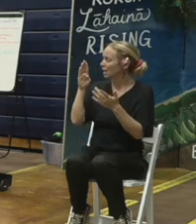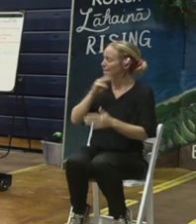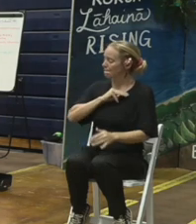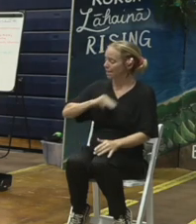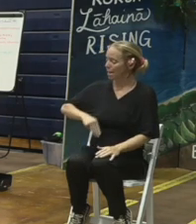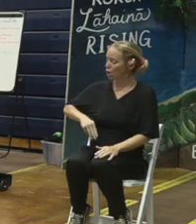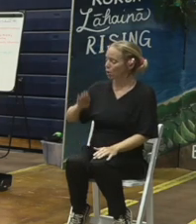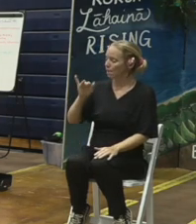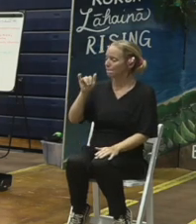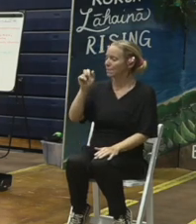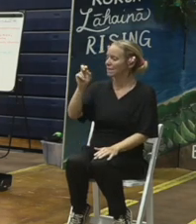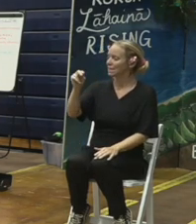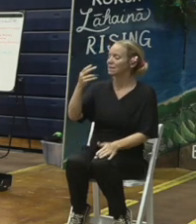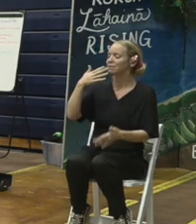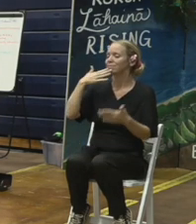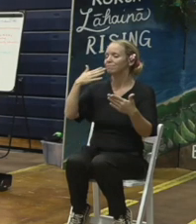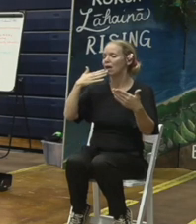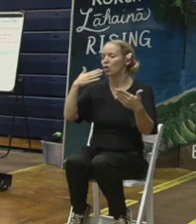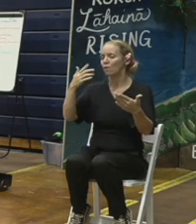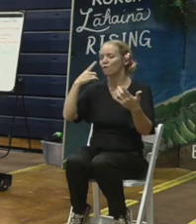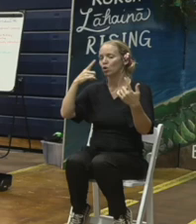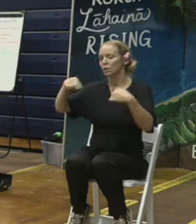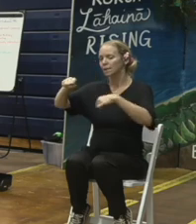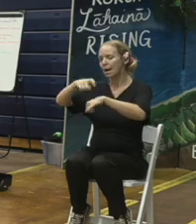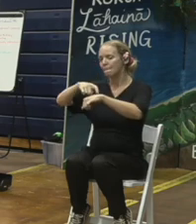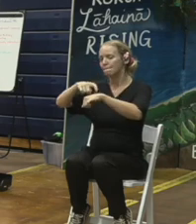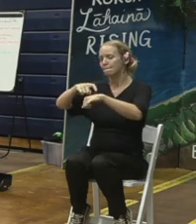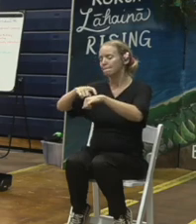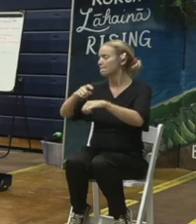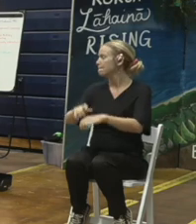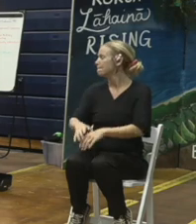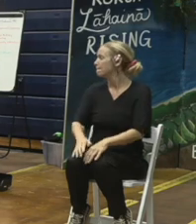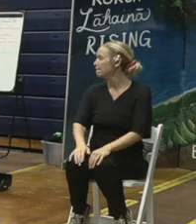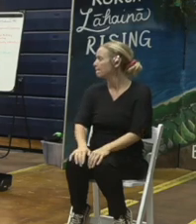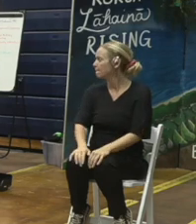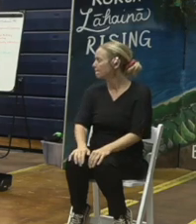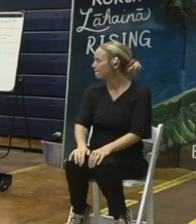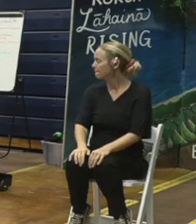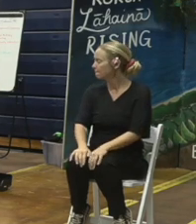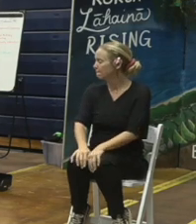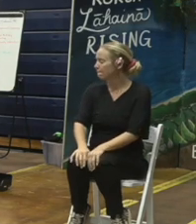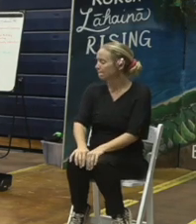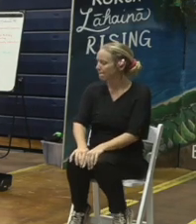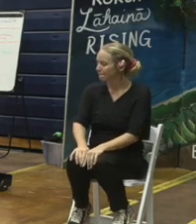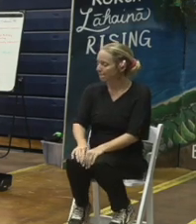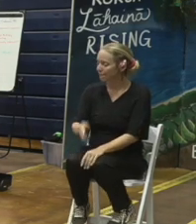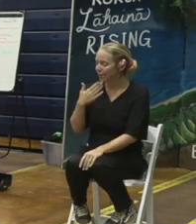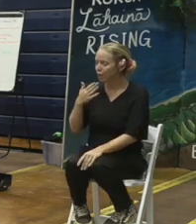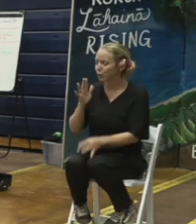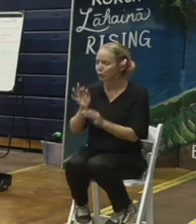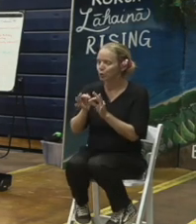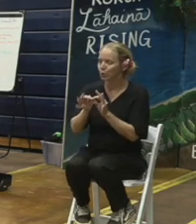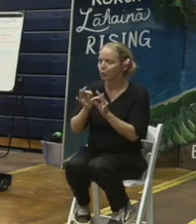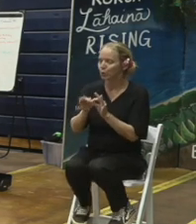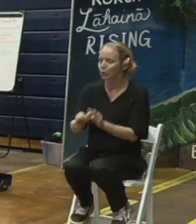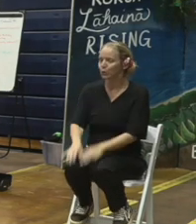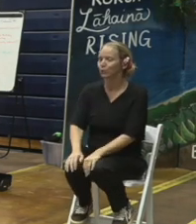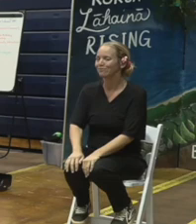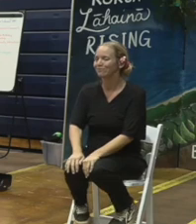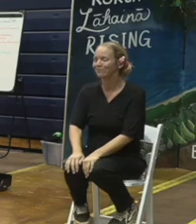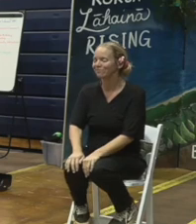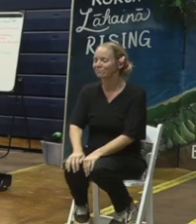we thank you and mahalo you for your time so I want to thank our interpreter who's been working over time over there